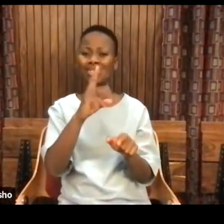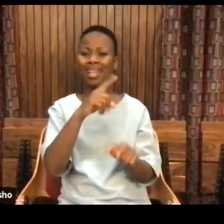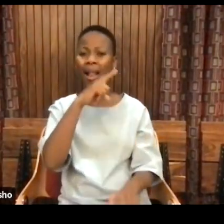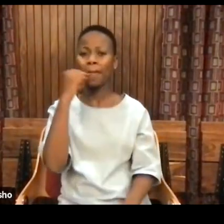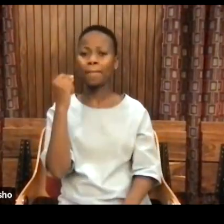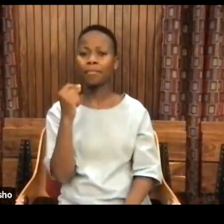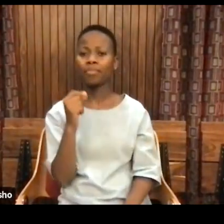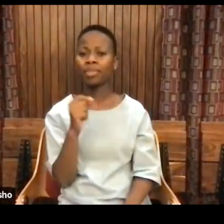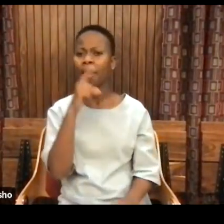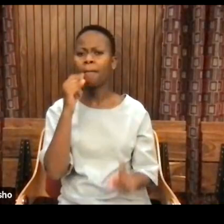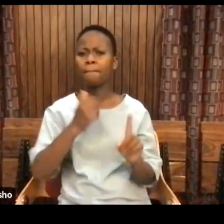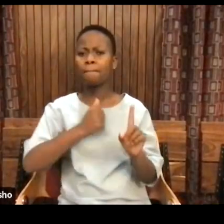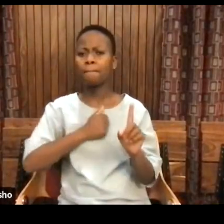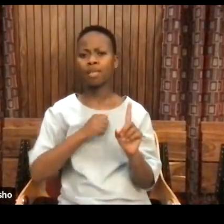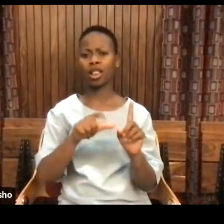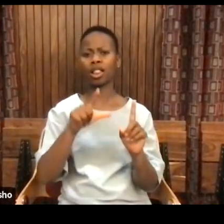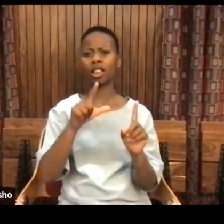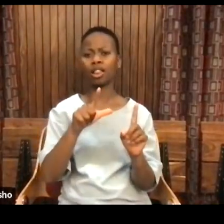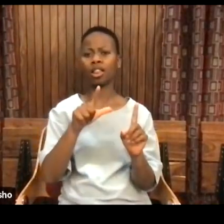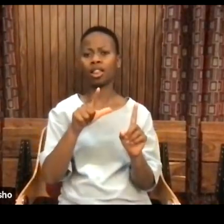look at my name, Louis Ricardo Gordon.